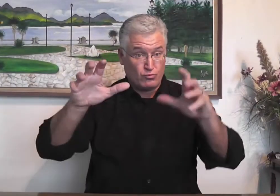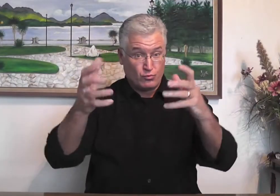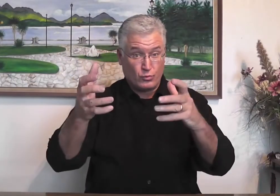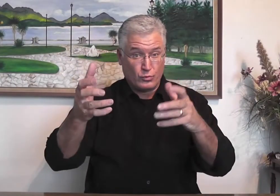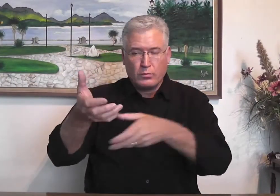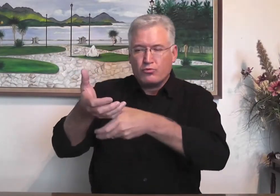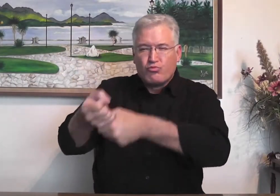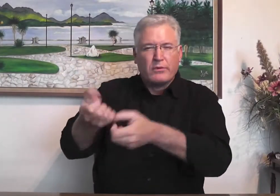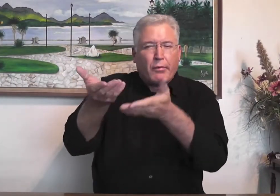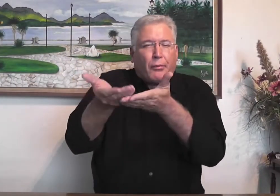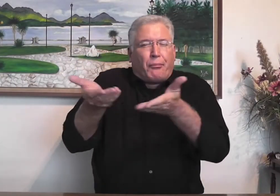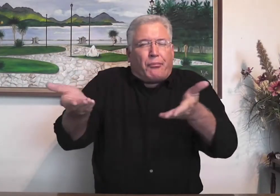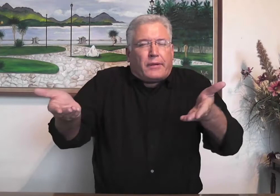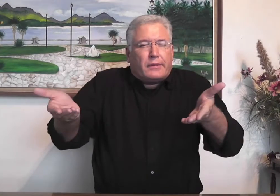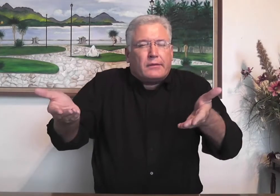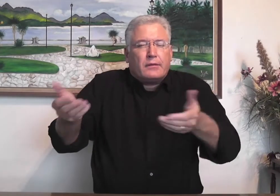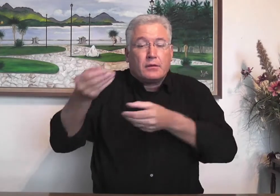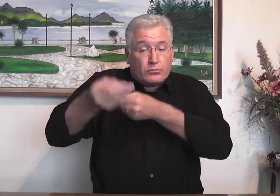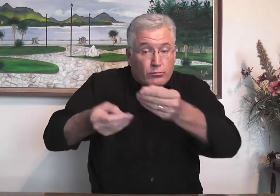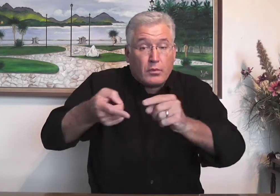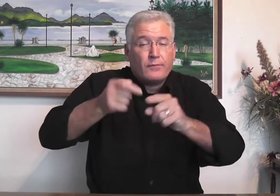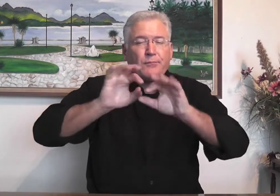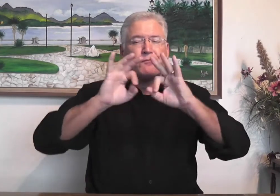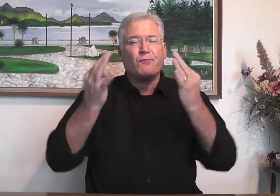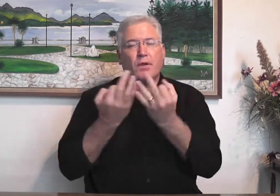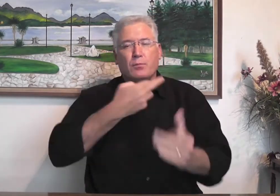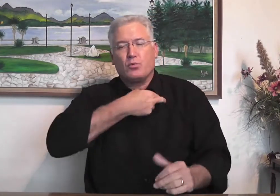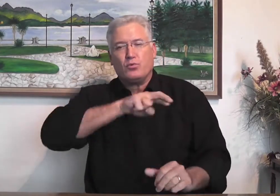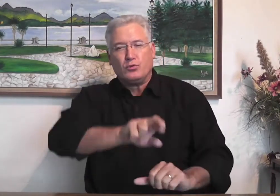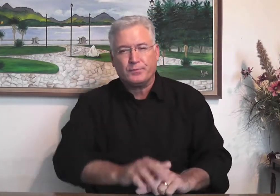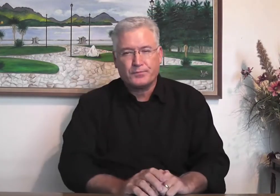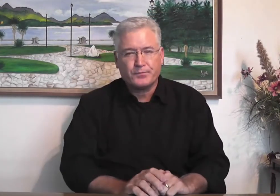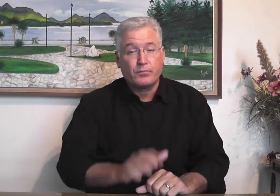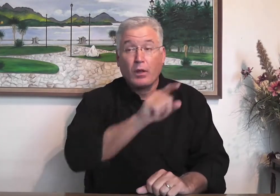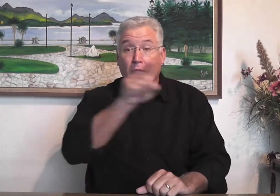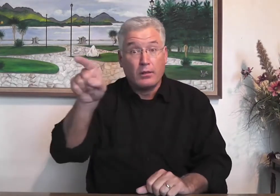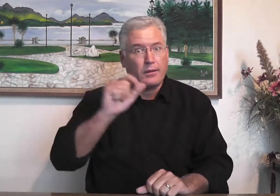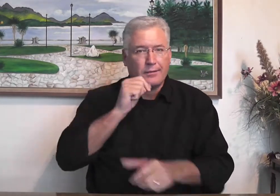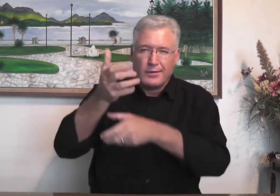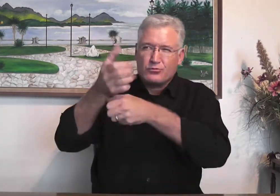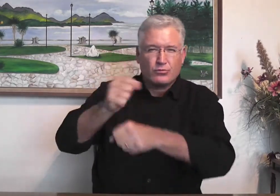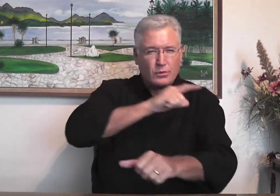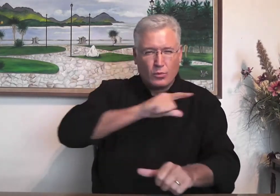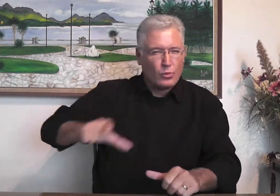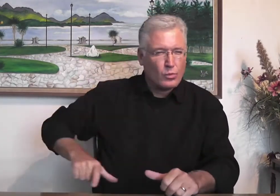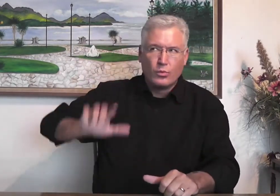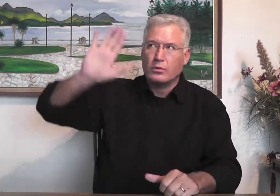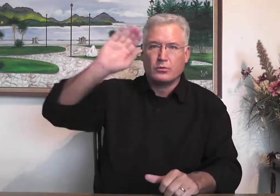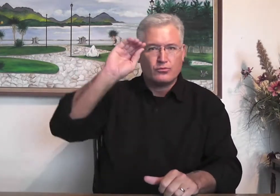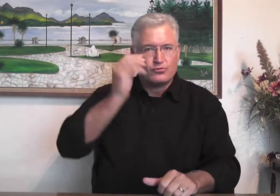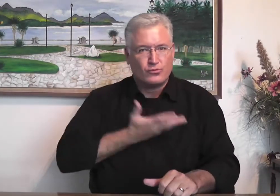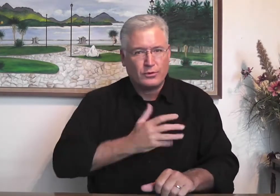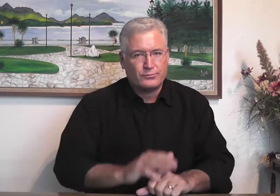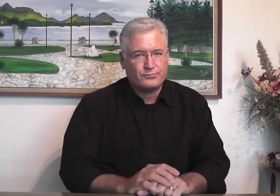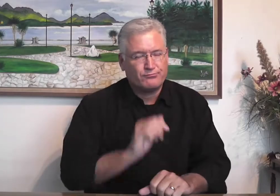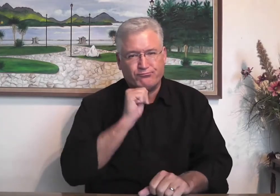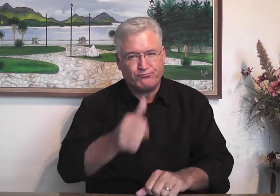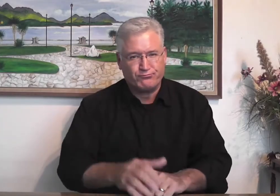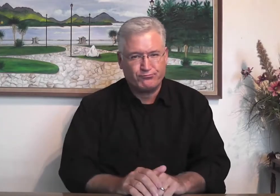There are groups who trust in things, money, family, religion, but they don't trust in the Lord's grace.